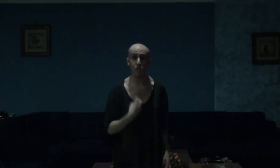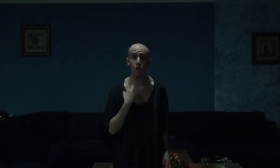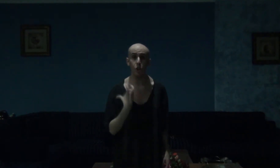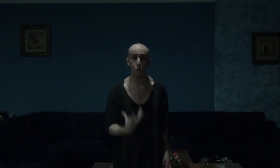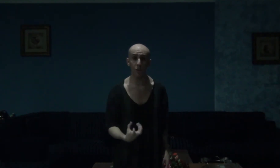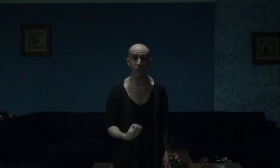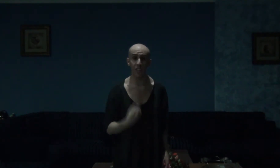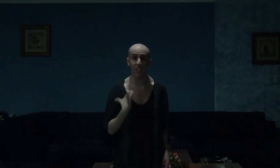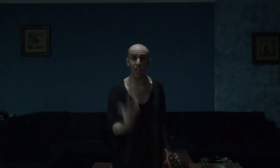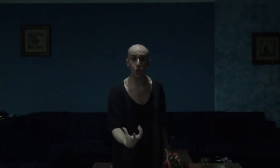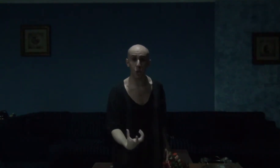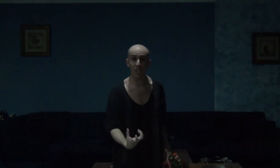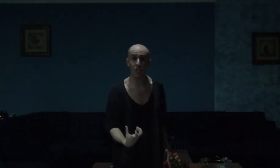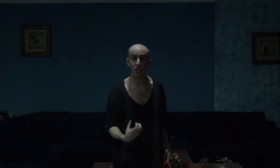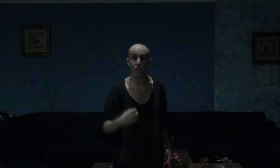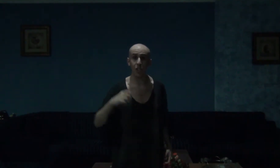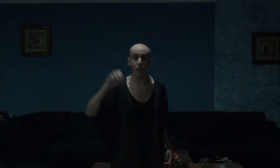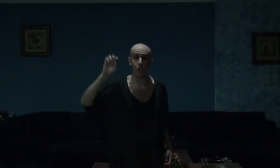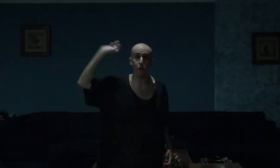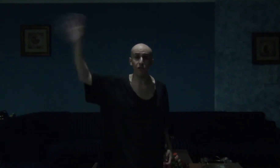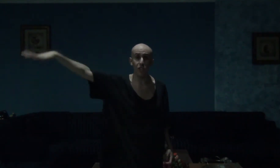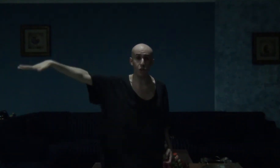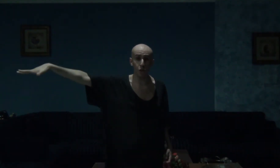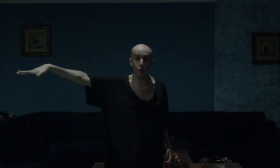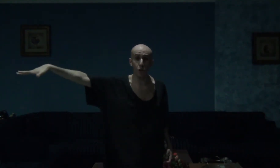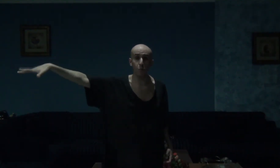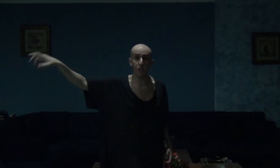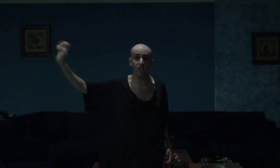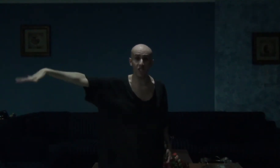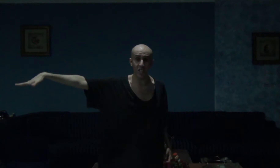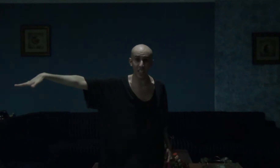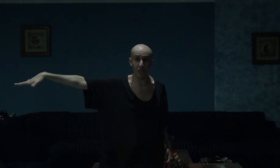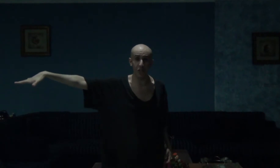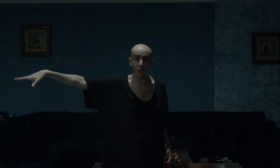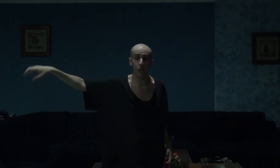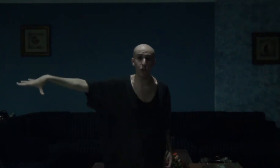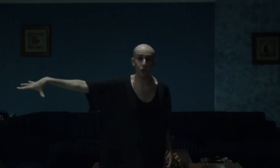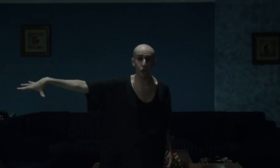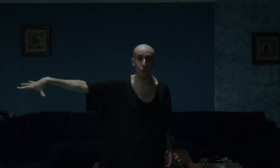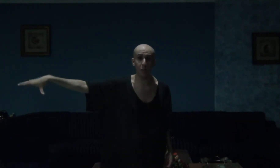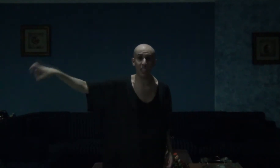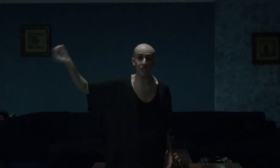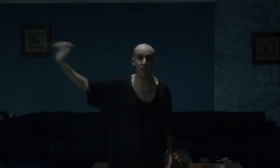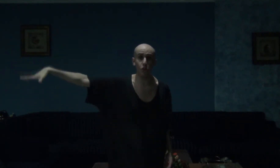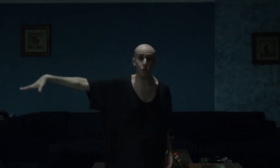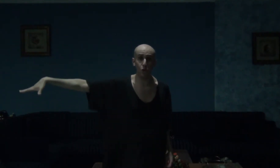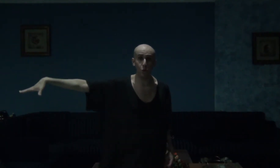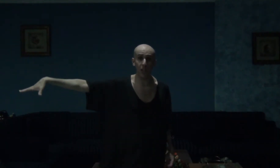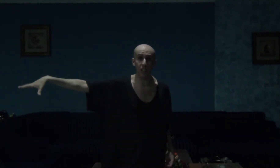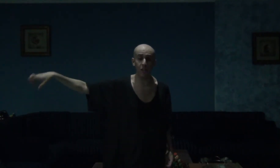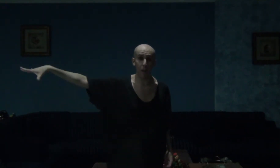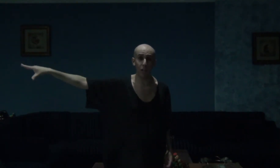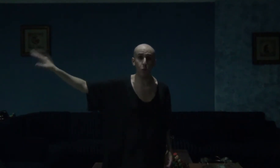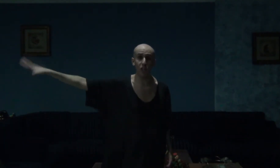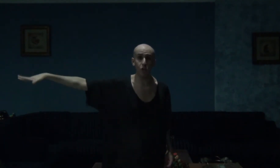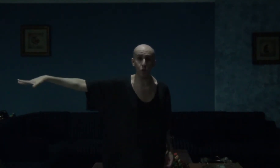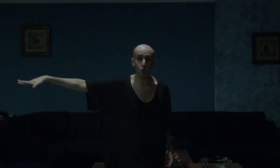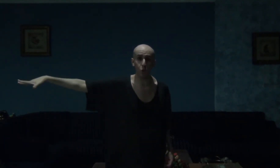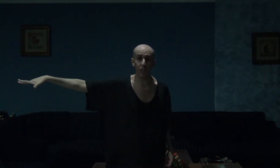the horrific and tragic tale of the Chernobyl disaster, which took place in Ukraine, back when Ukraine